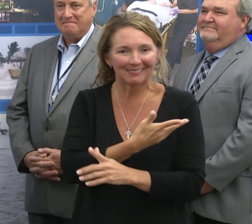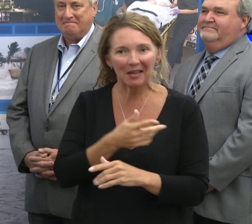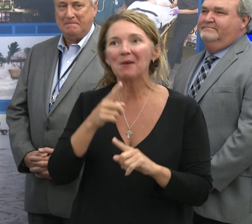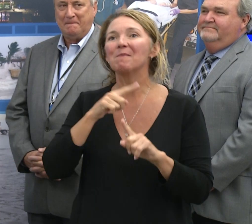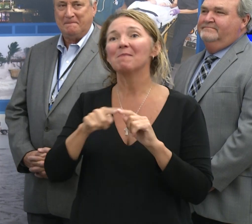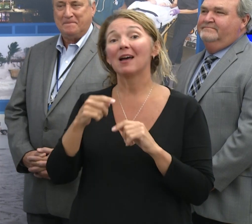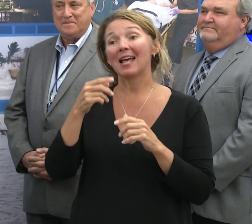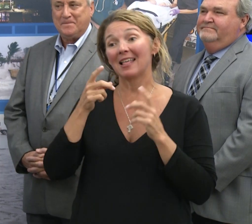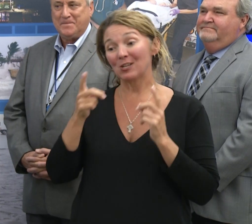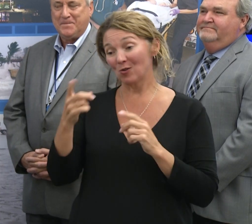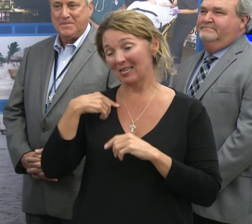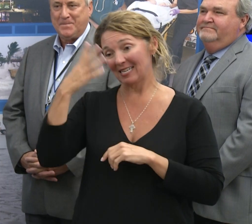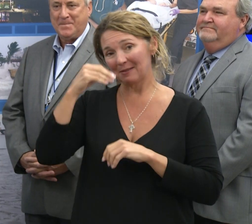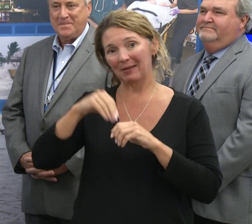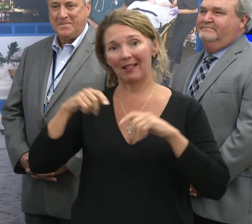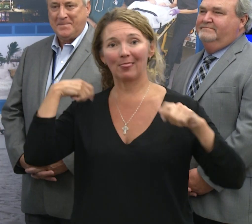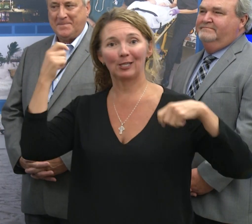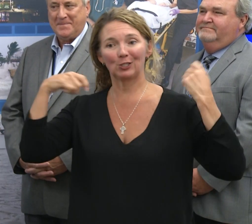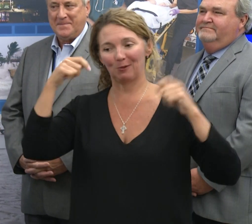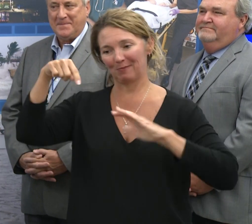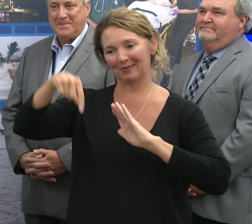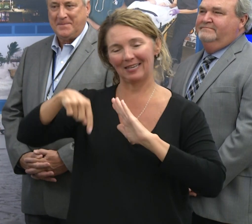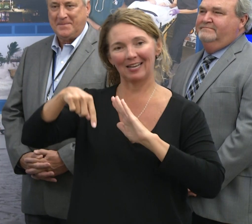during those three days down in the gym,